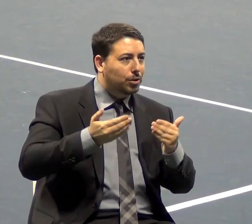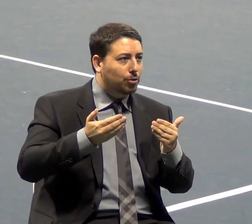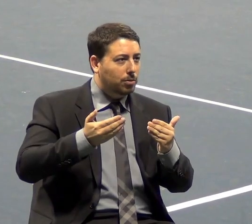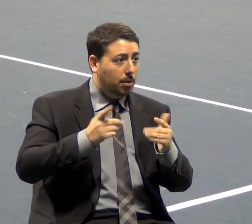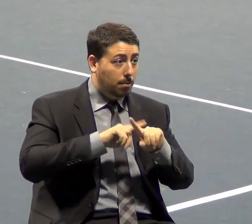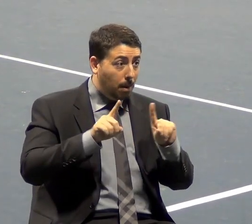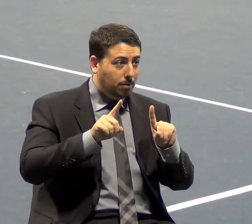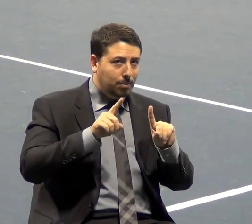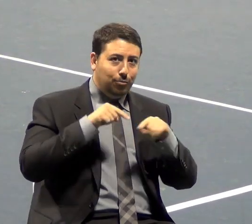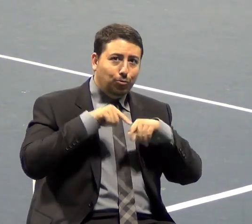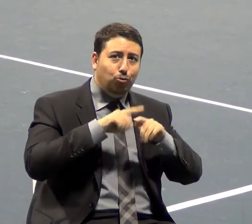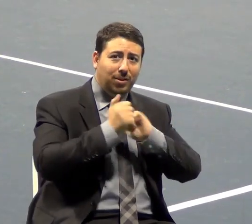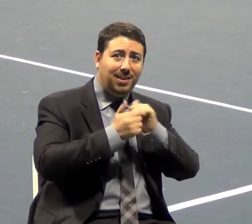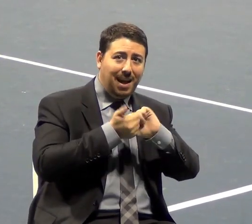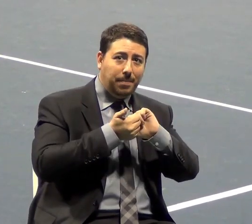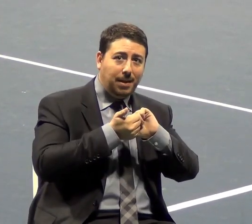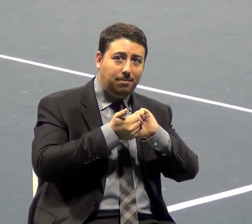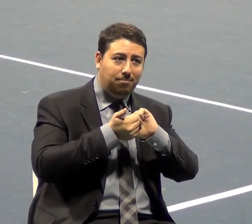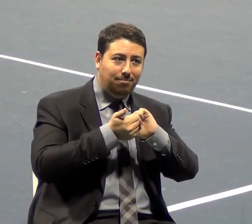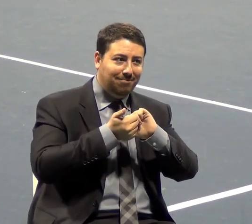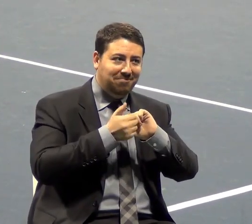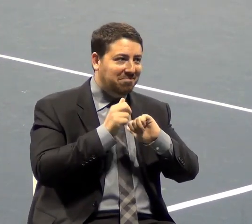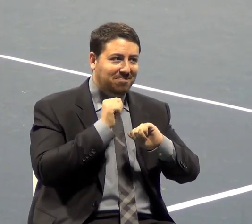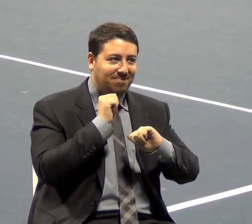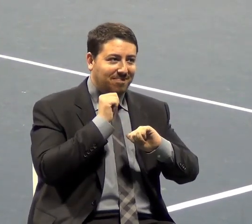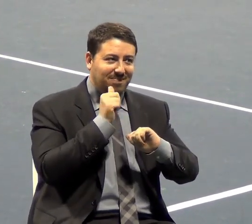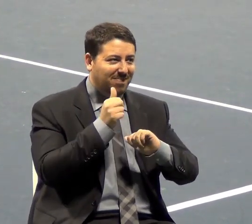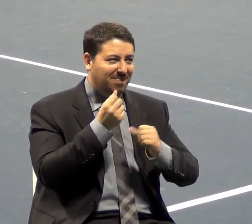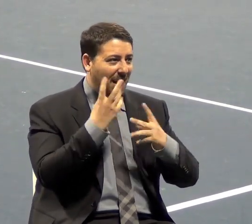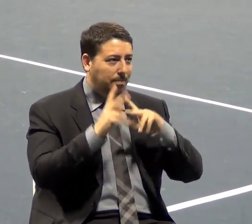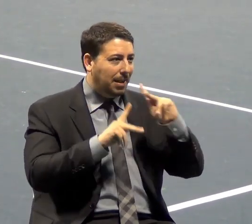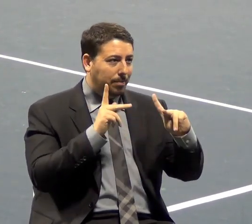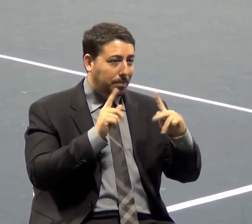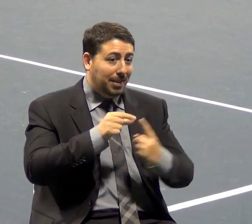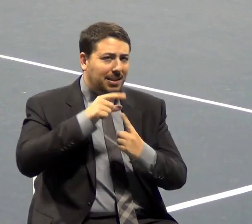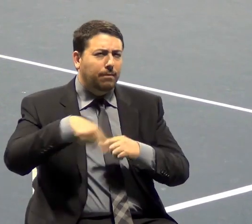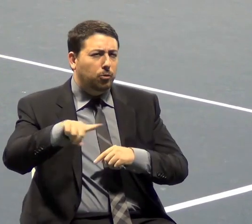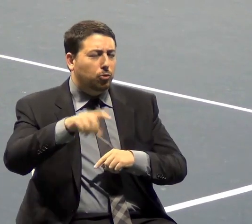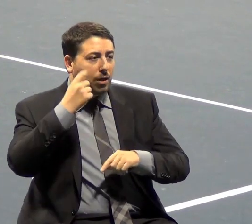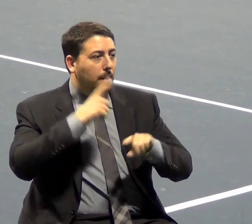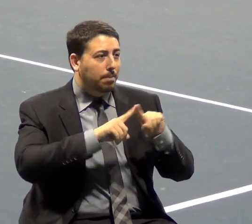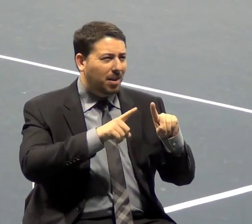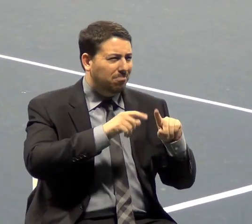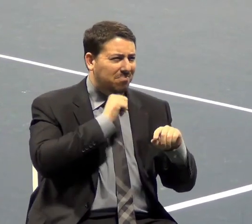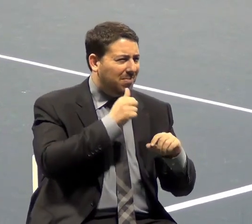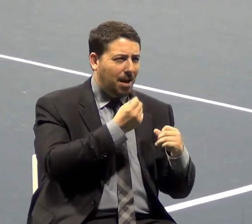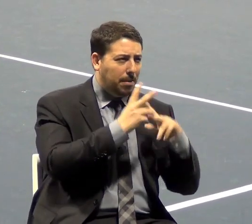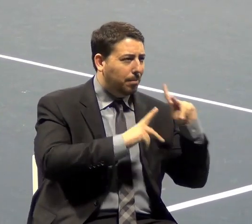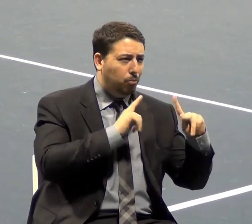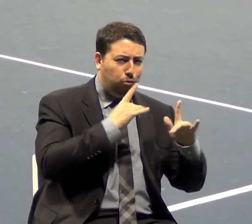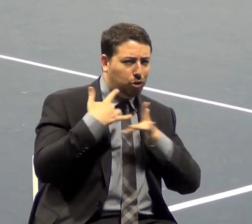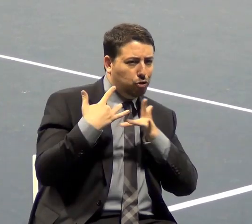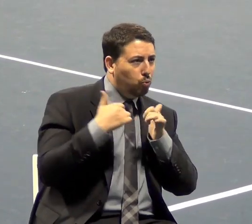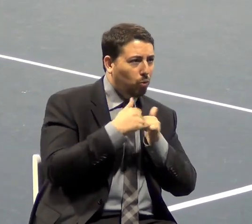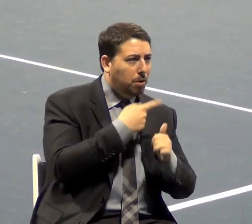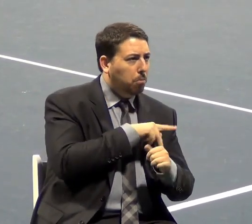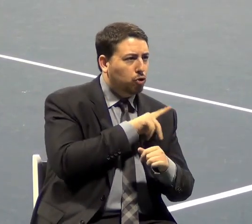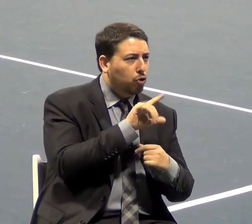trail, not a lot of people, other than an audience like this, have a great deal of concern for personal liberty. They have concern for the economy,